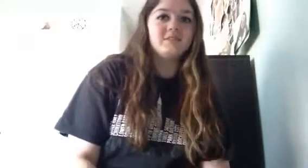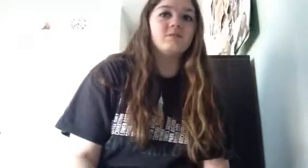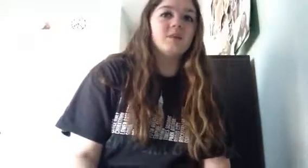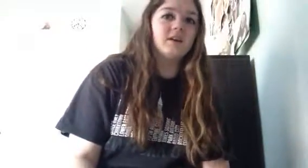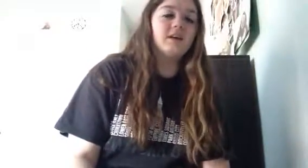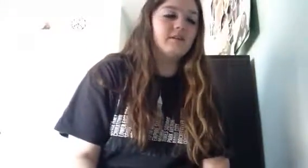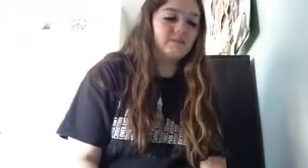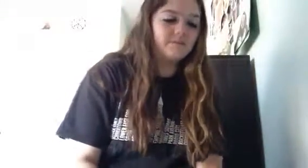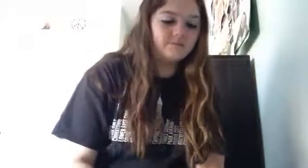story um